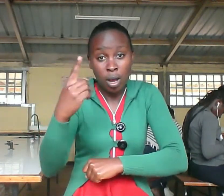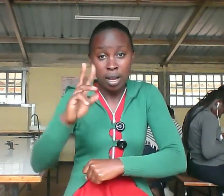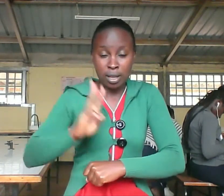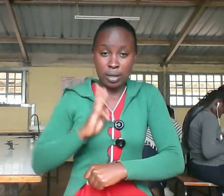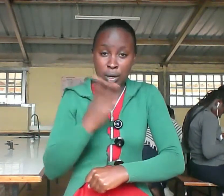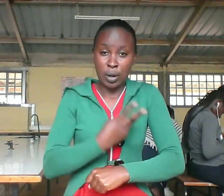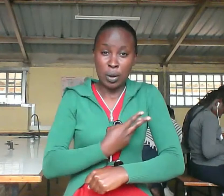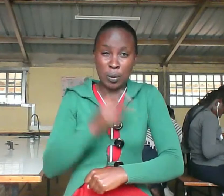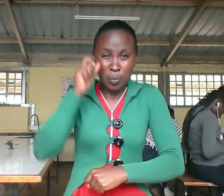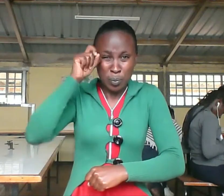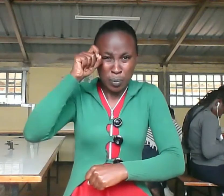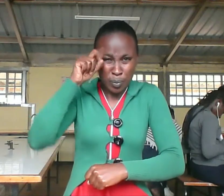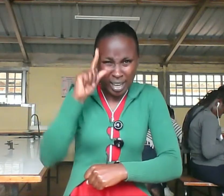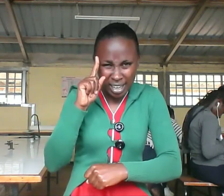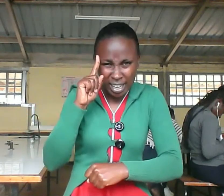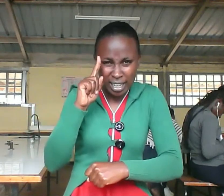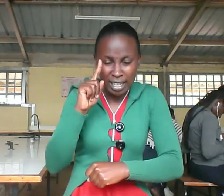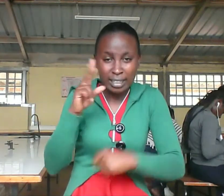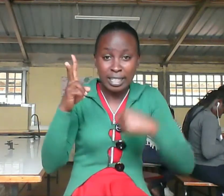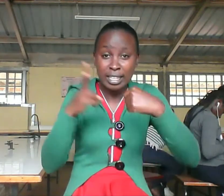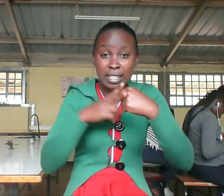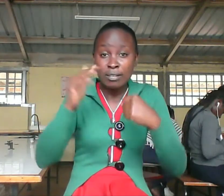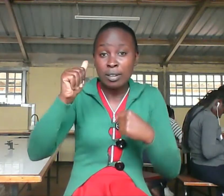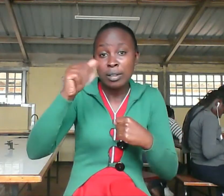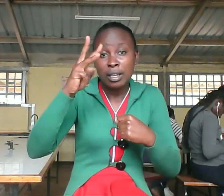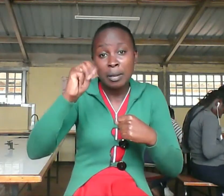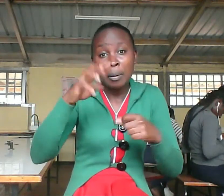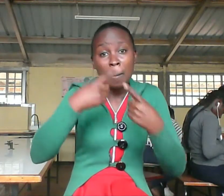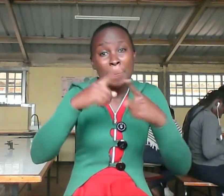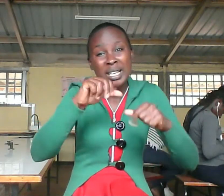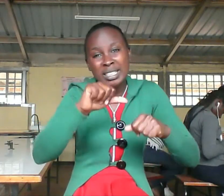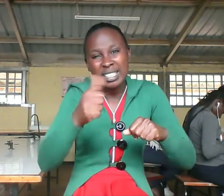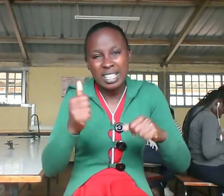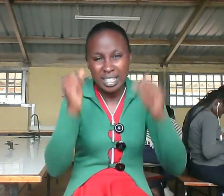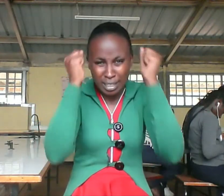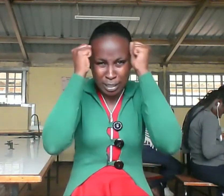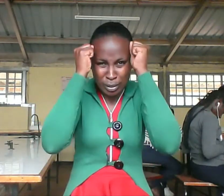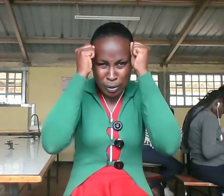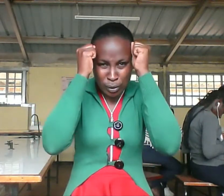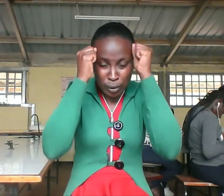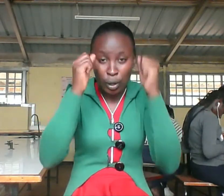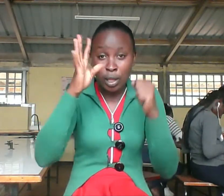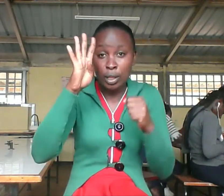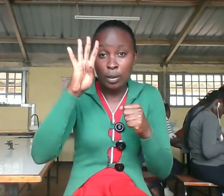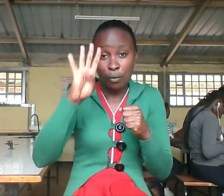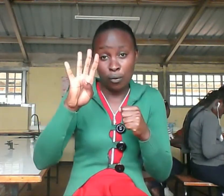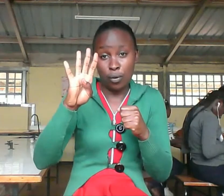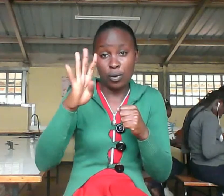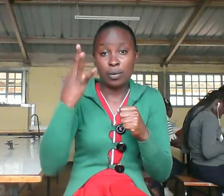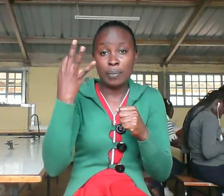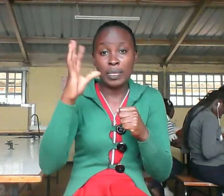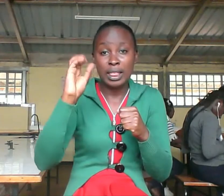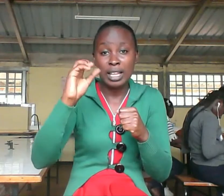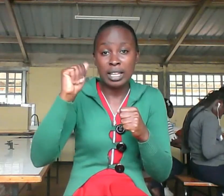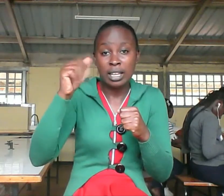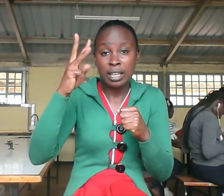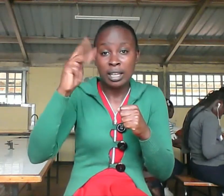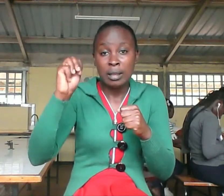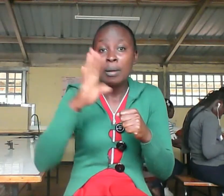.m while the rest woke up for 30 a.m and by faith they were supposed to be in